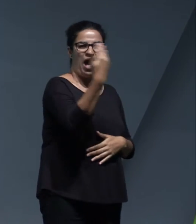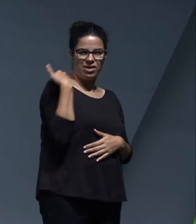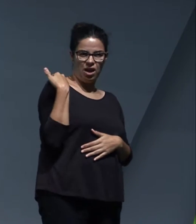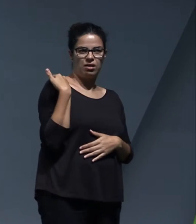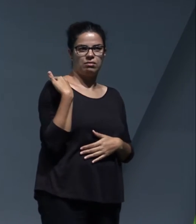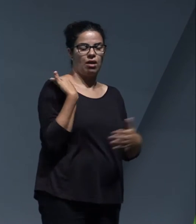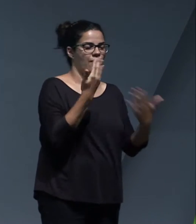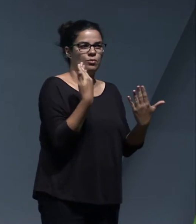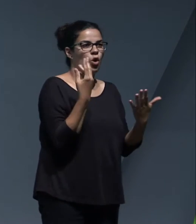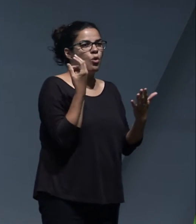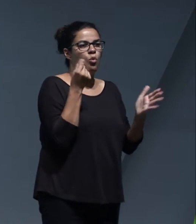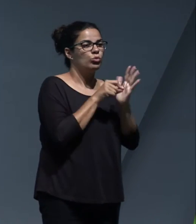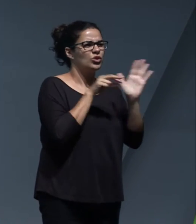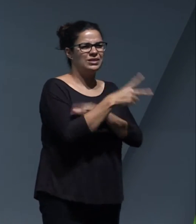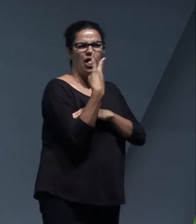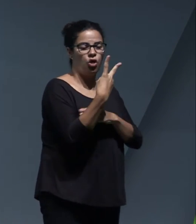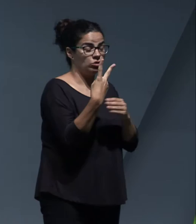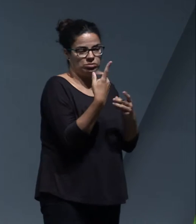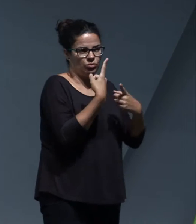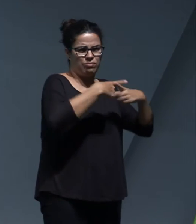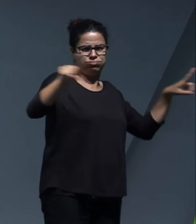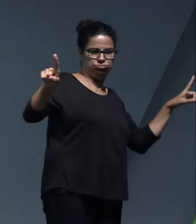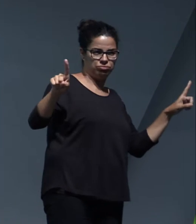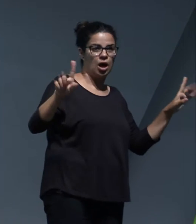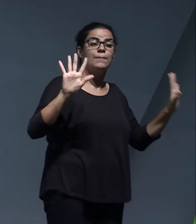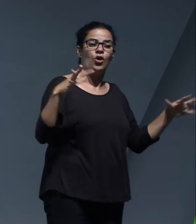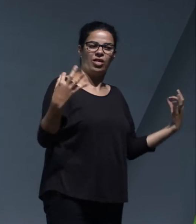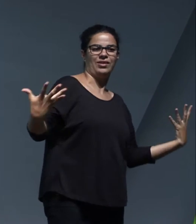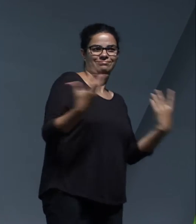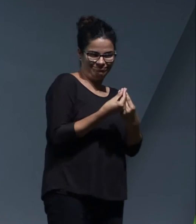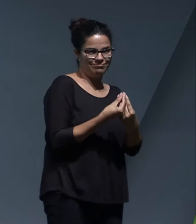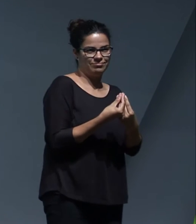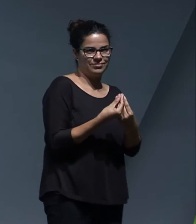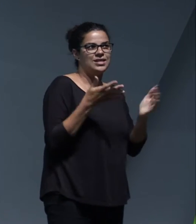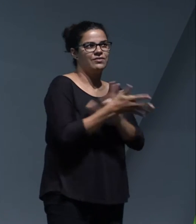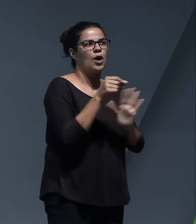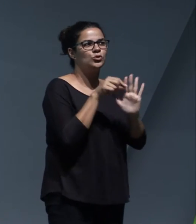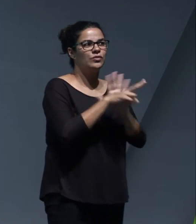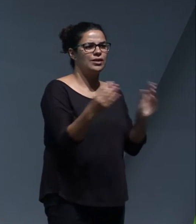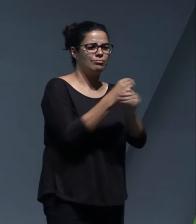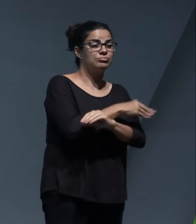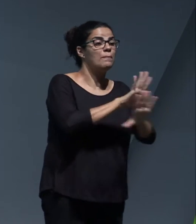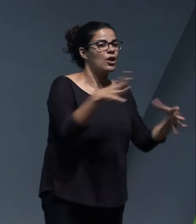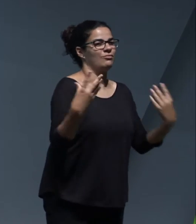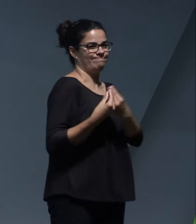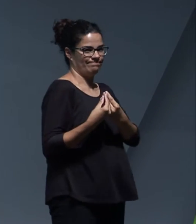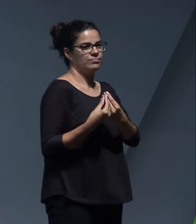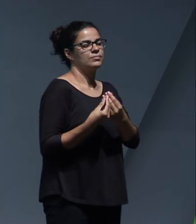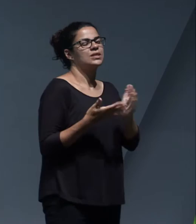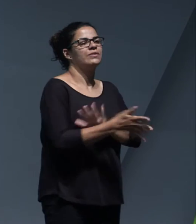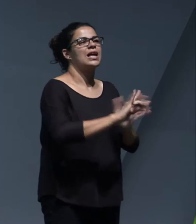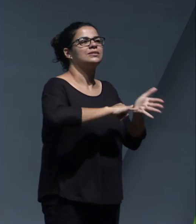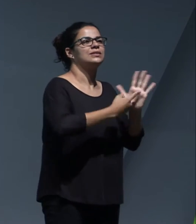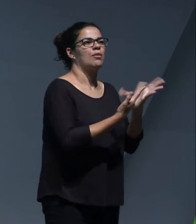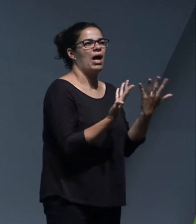with two totally different and antagonistic standpoints that should be complementary. Here I'm talking about the